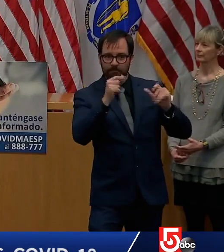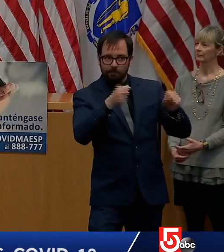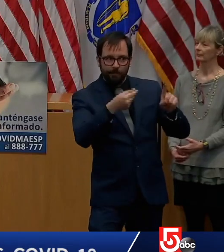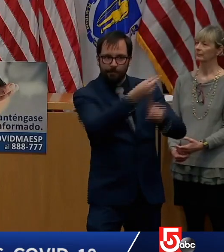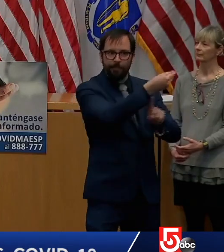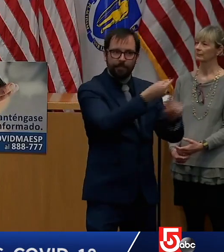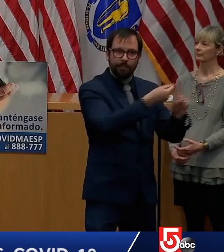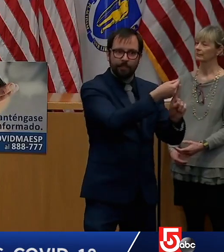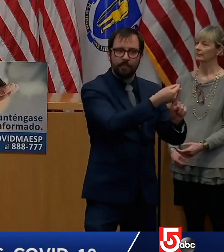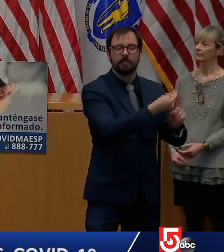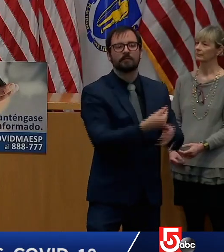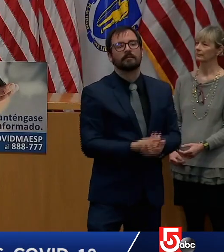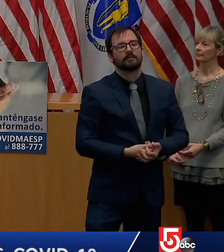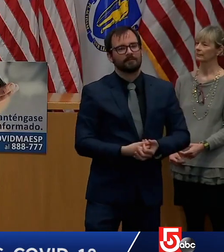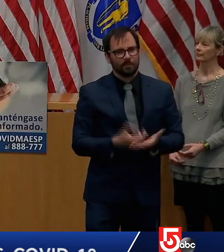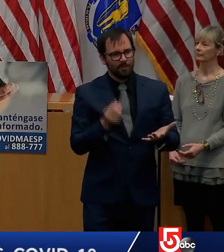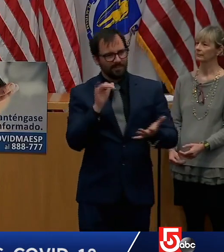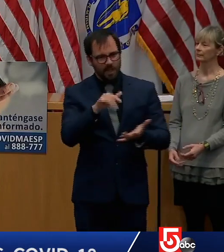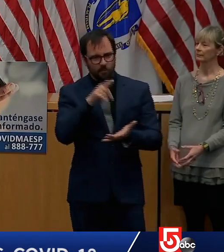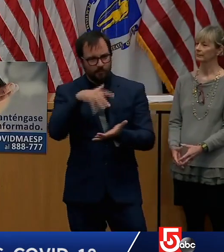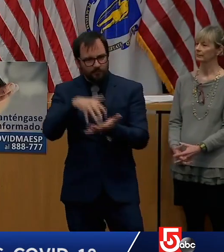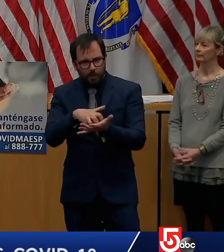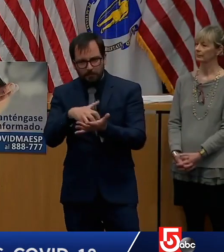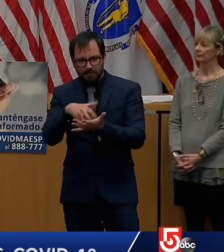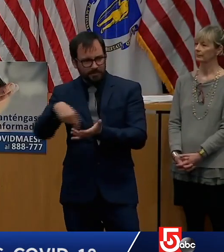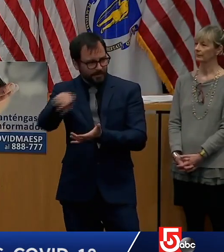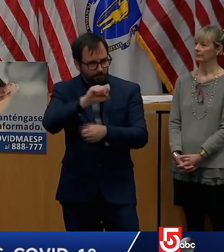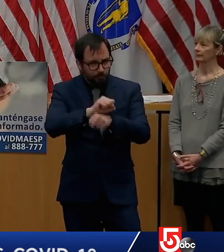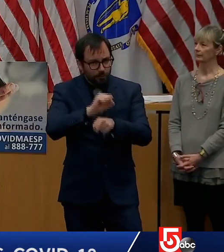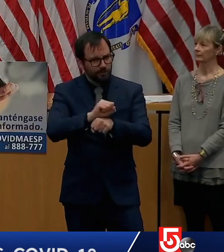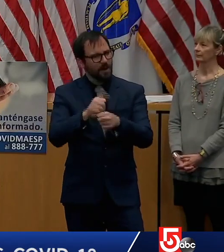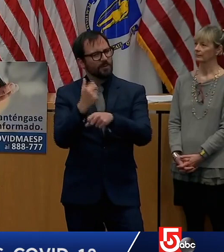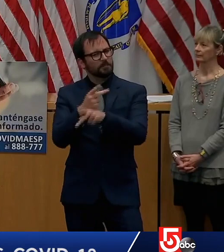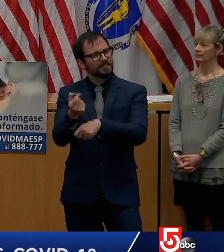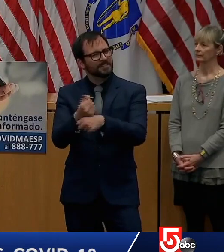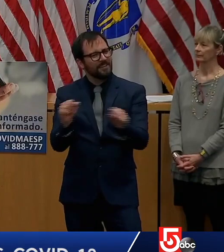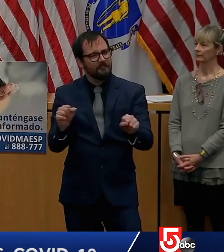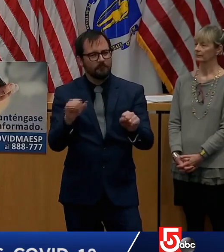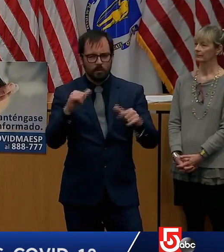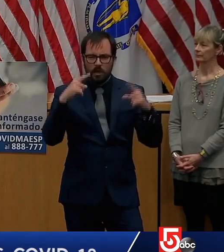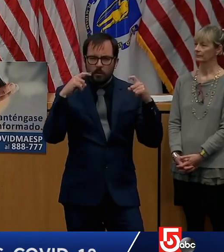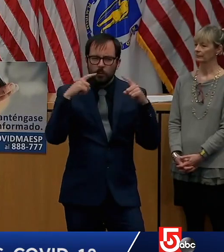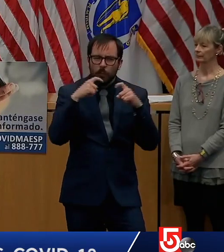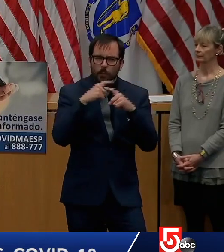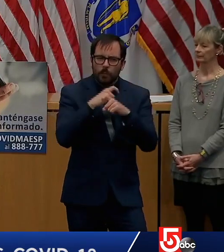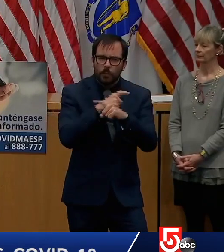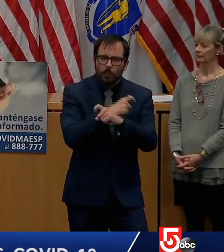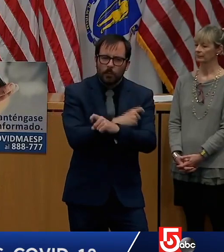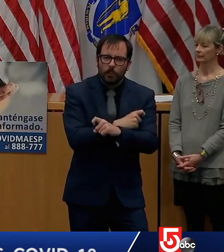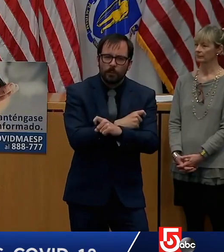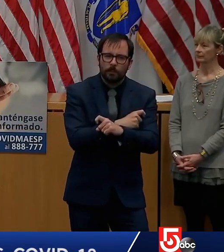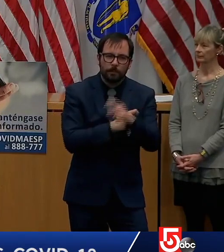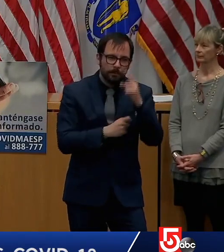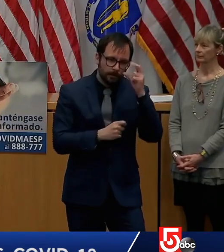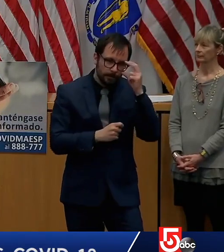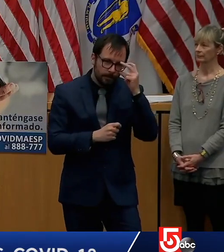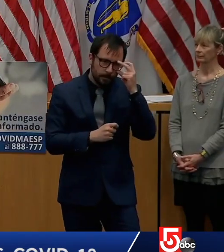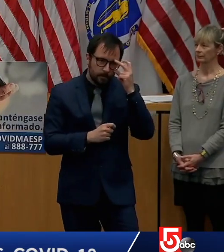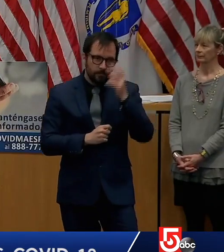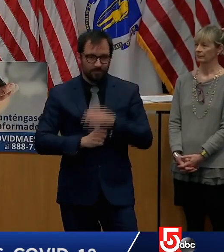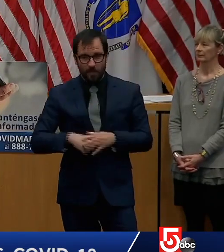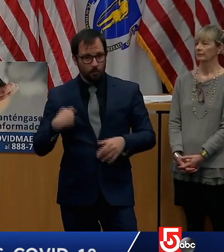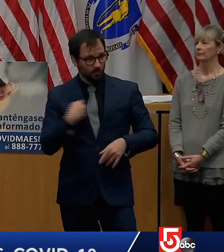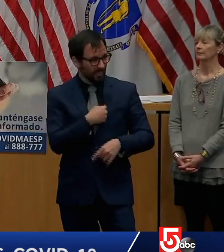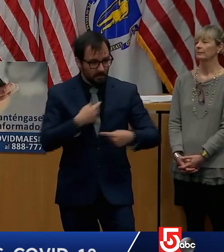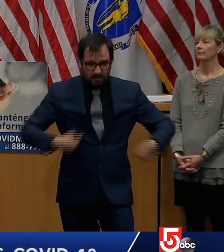discuss this, as the commissioner said, with public health people and other safety experts. eventually it just became pretty clear there